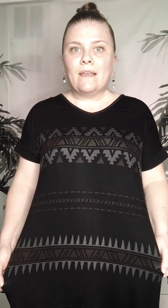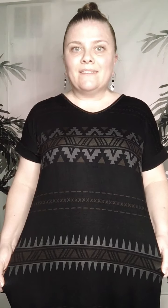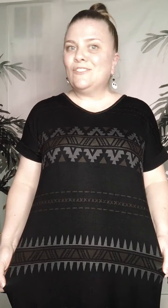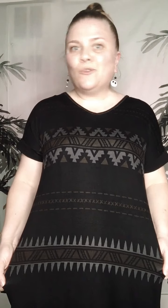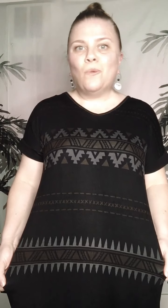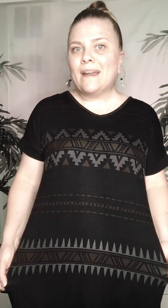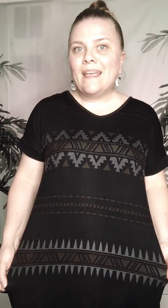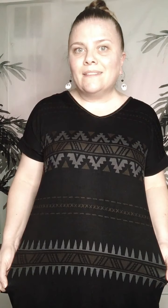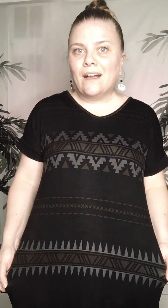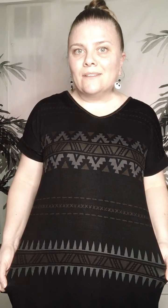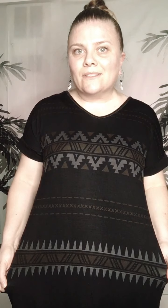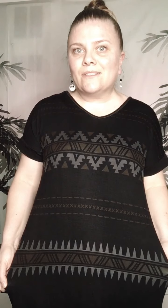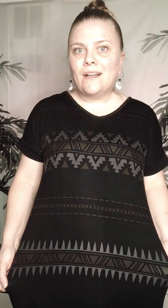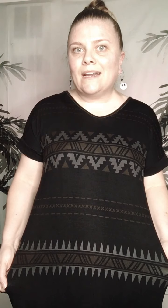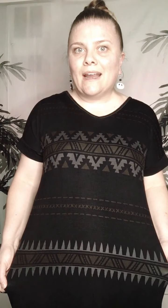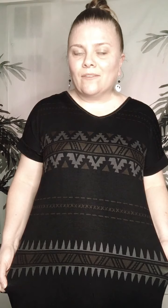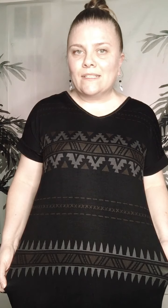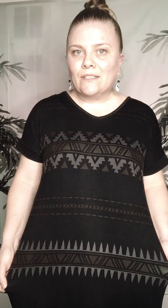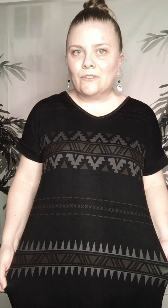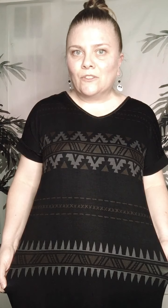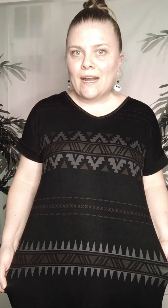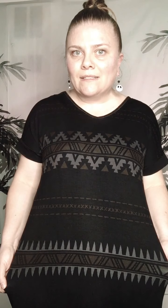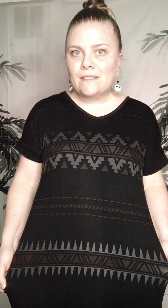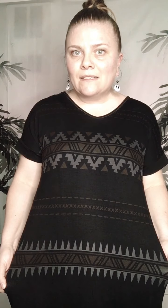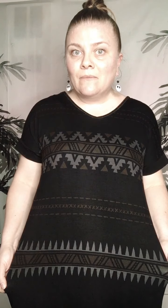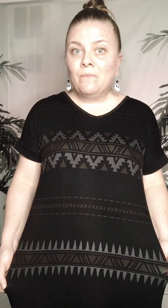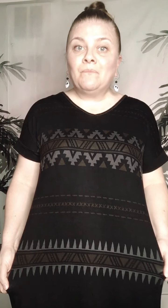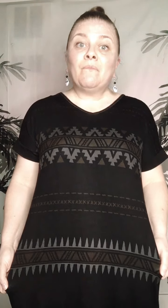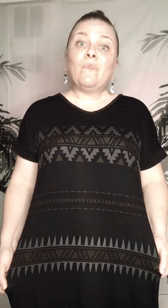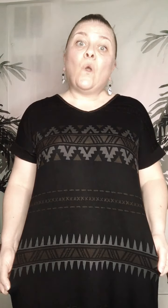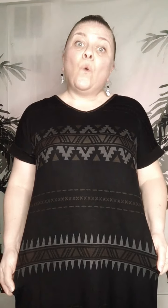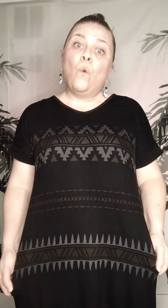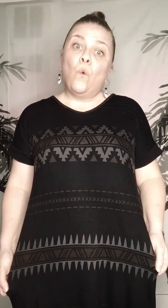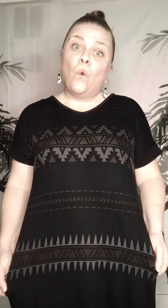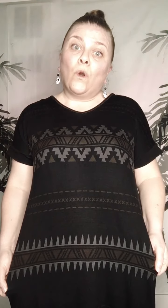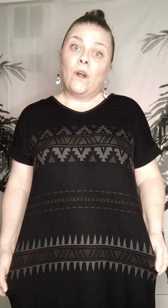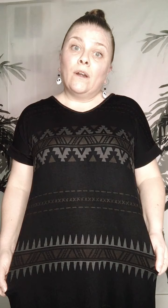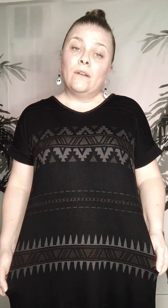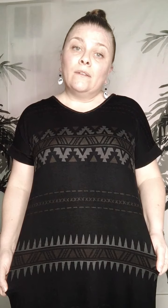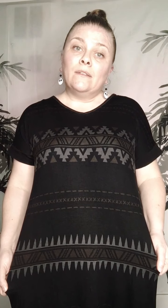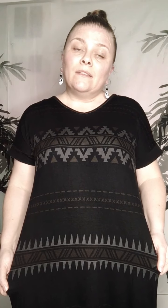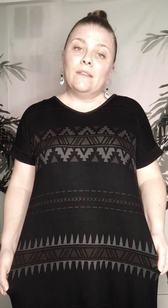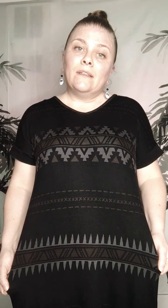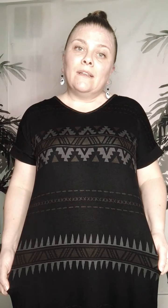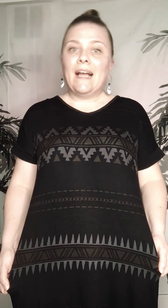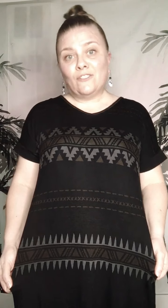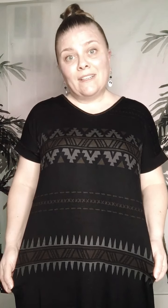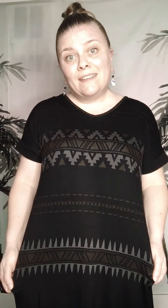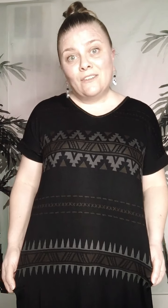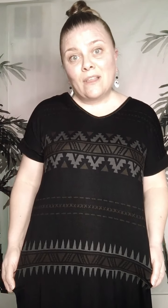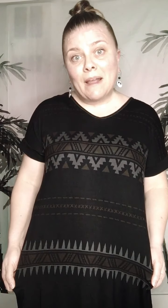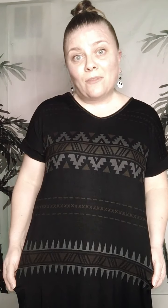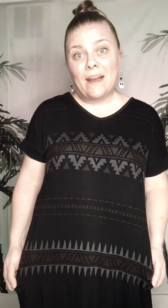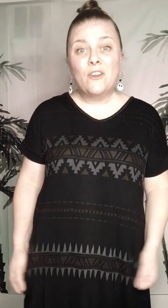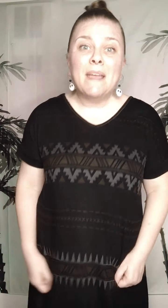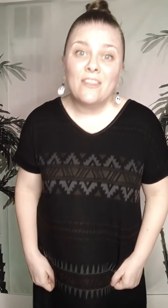$28 on every single dress or actually, I didn't do that math right. You're making